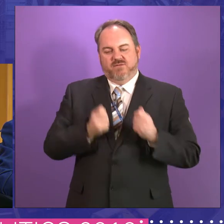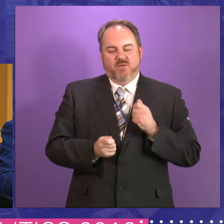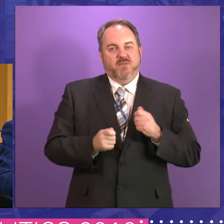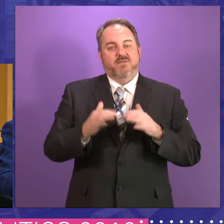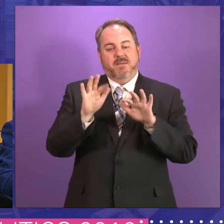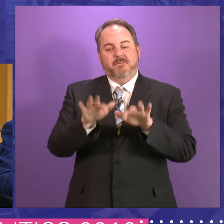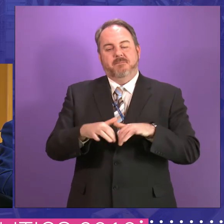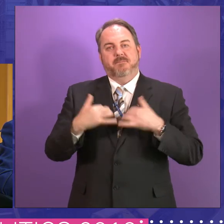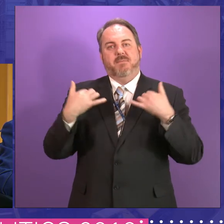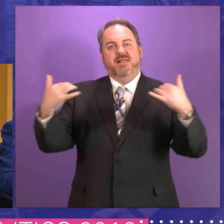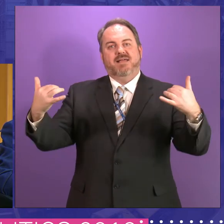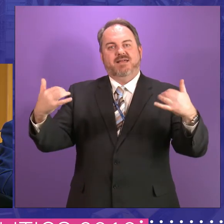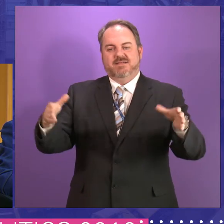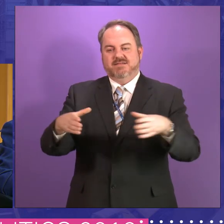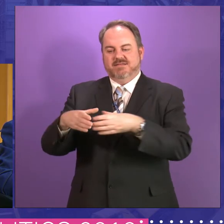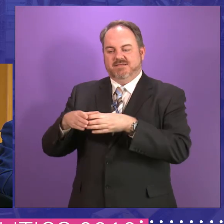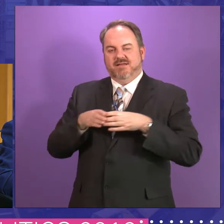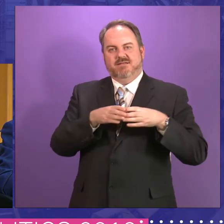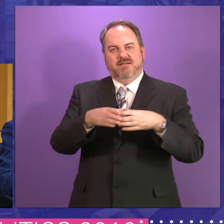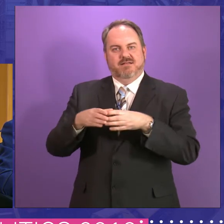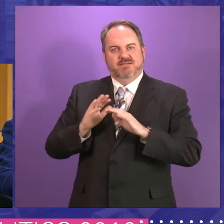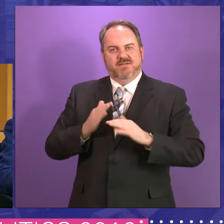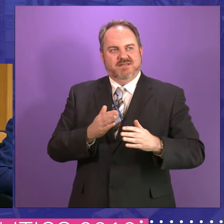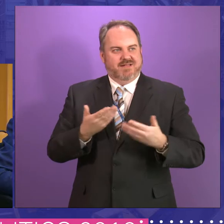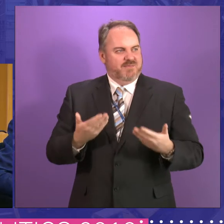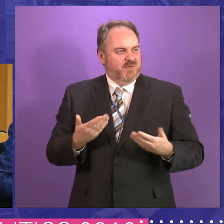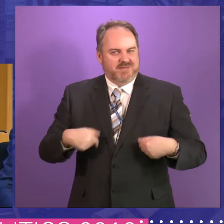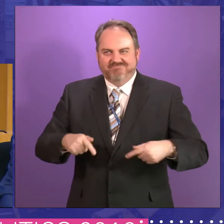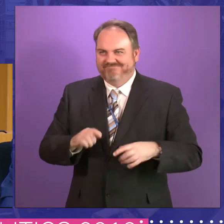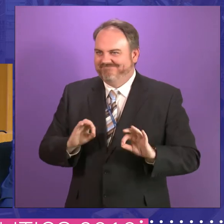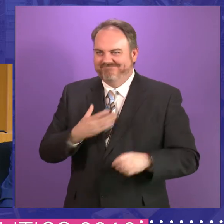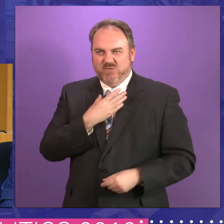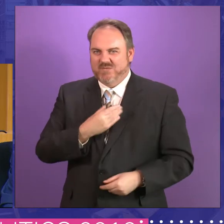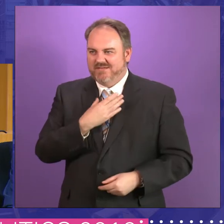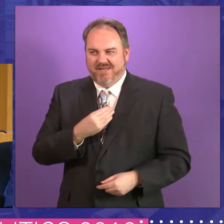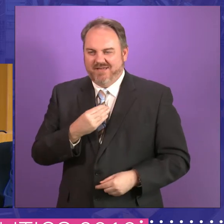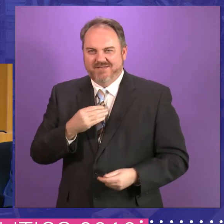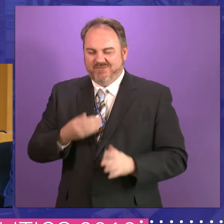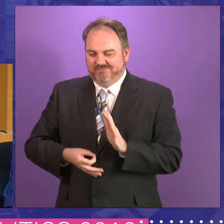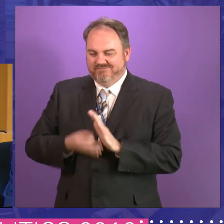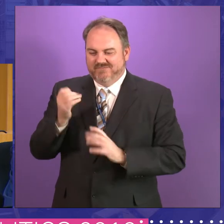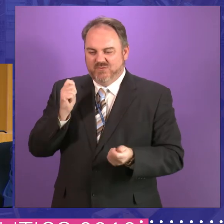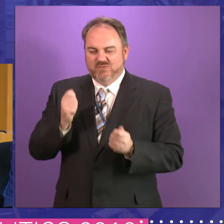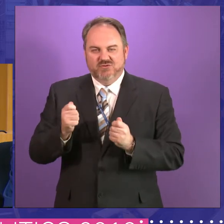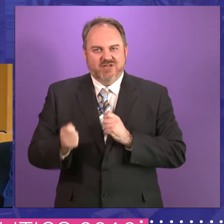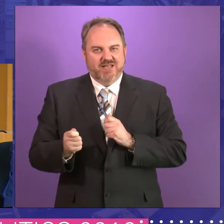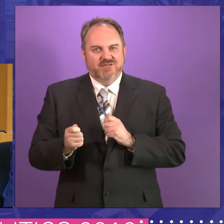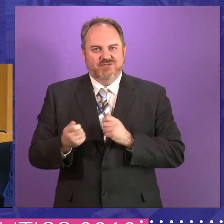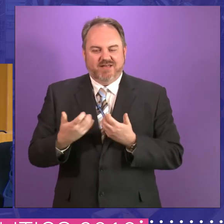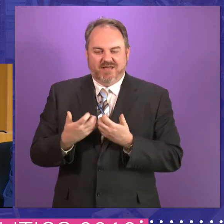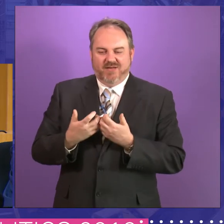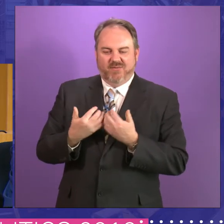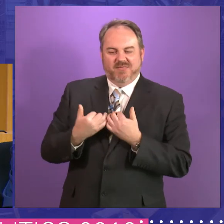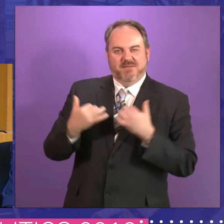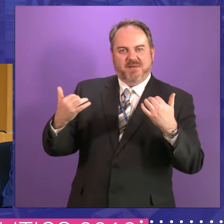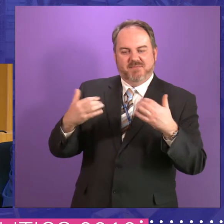uh, and I've got to say there has been no appetite very much to do it. I think there's a lot of